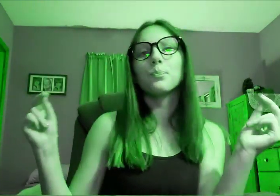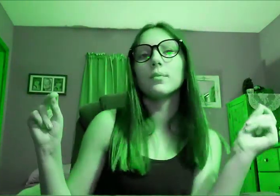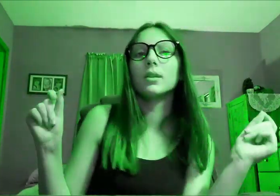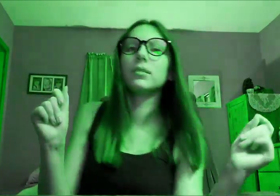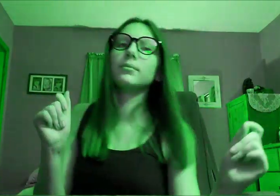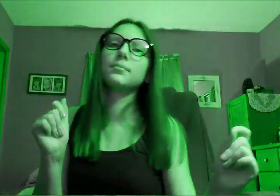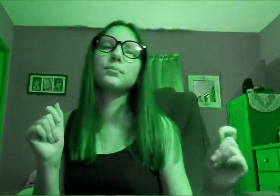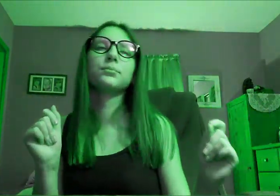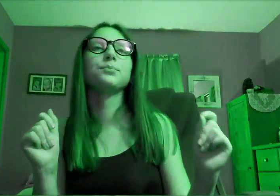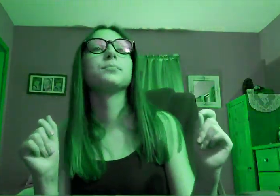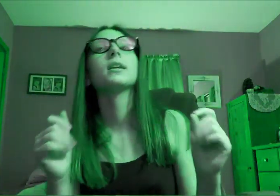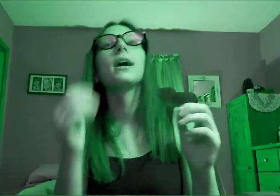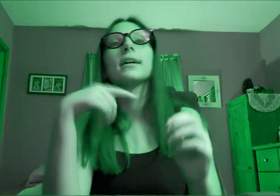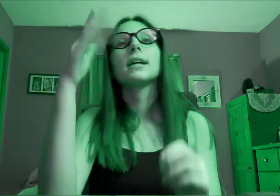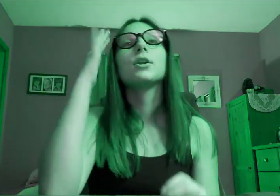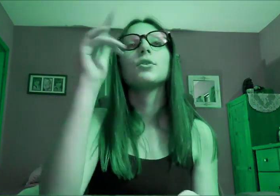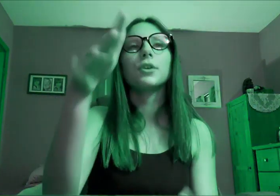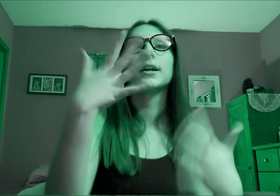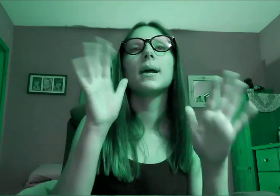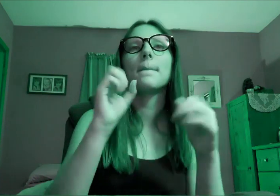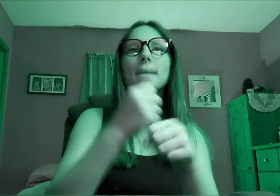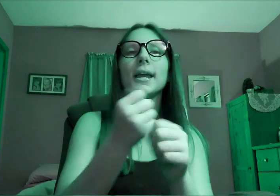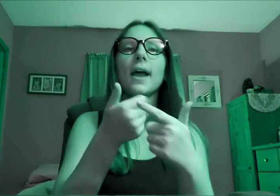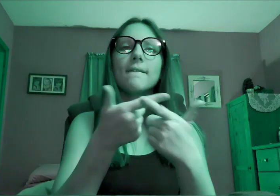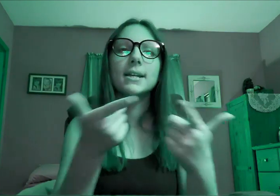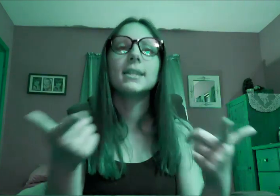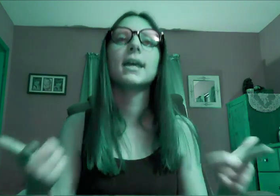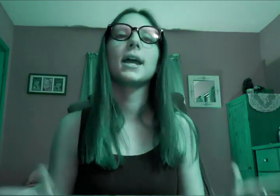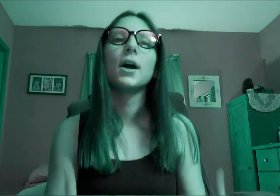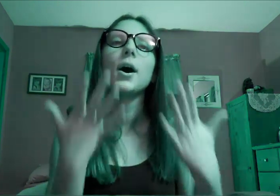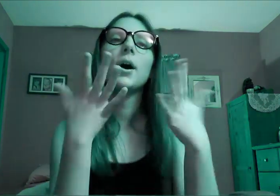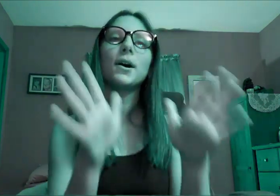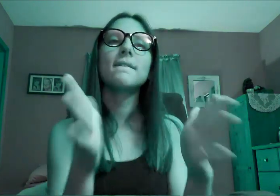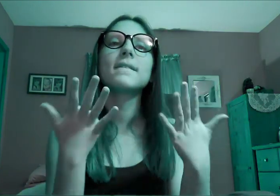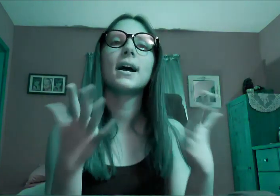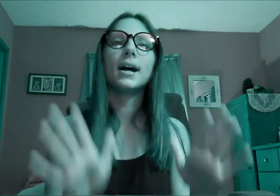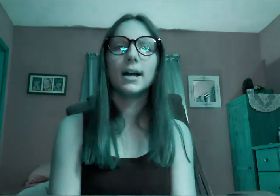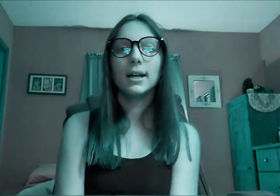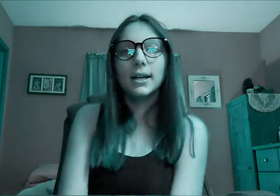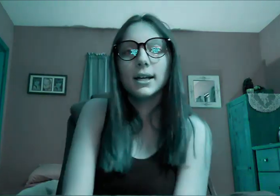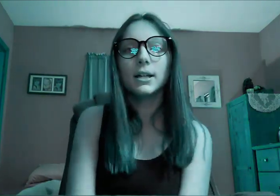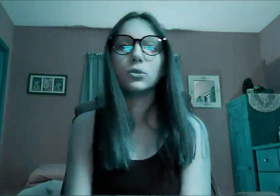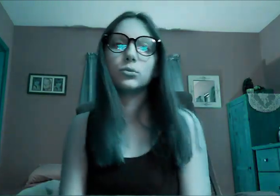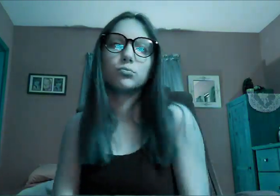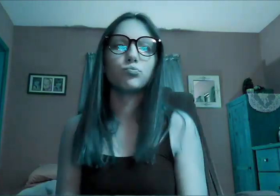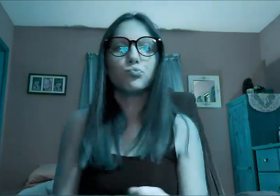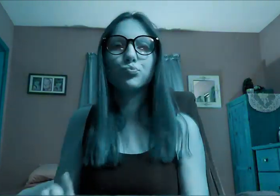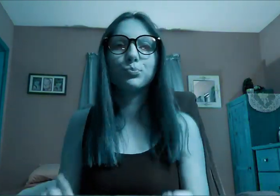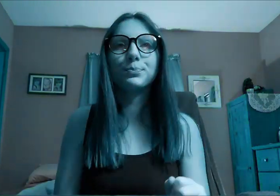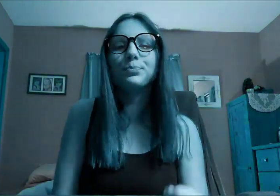Cause I know you're gonna make everything alright Come